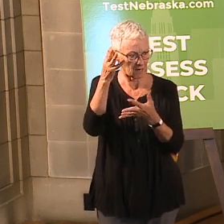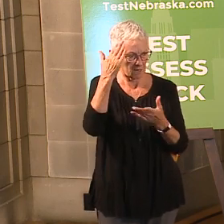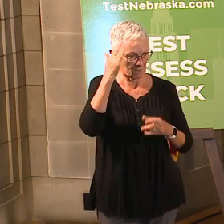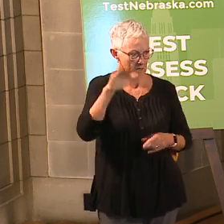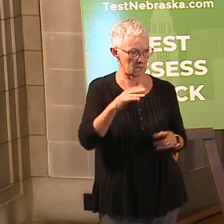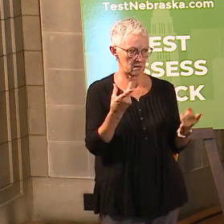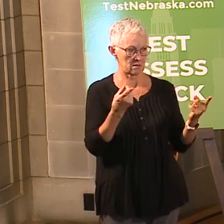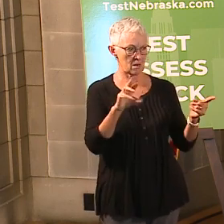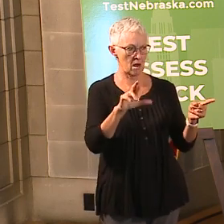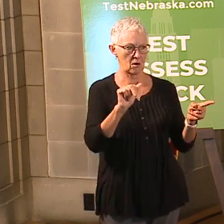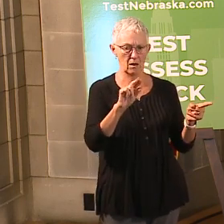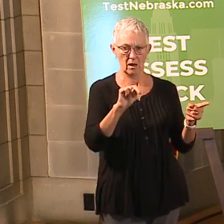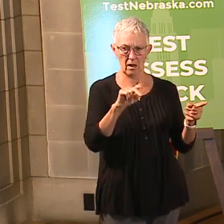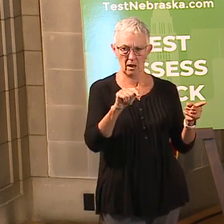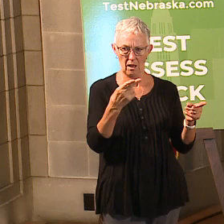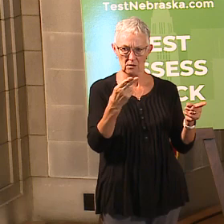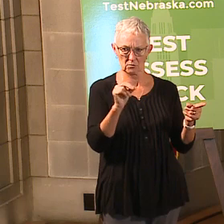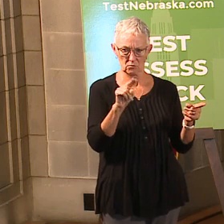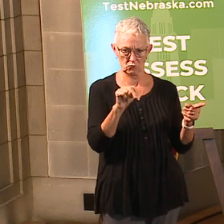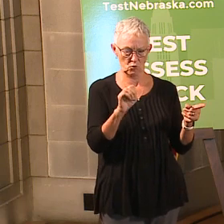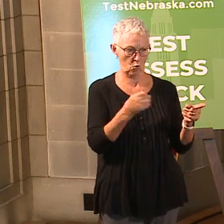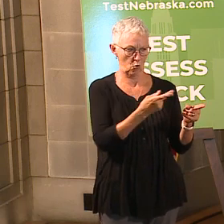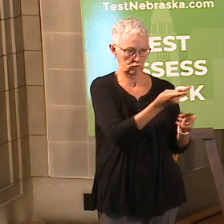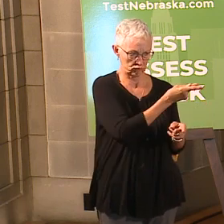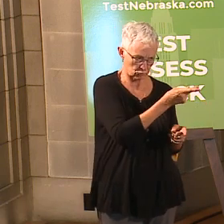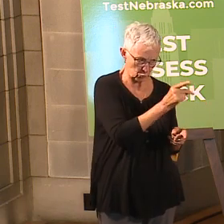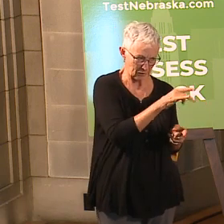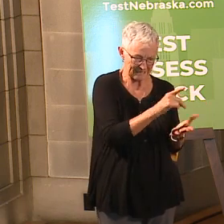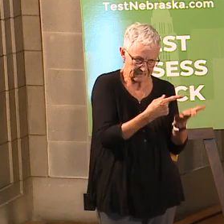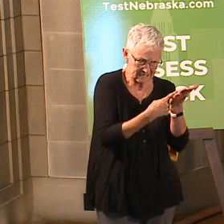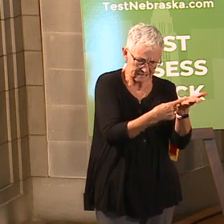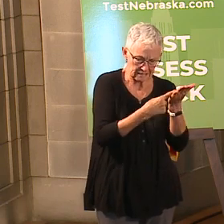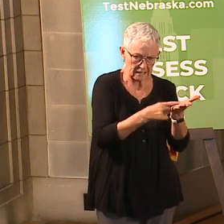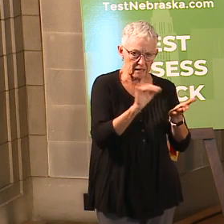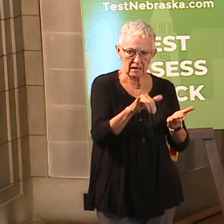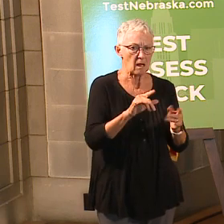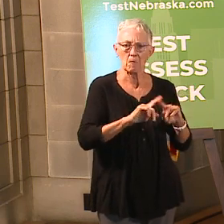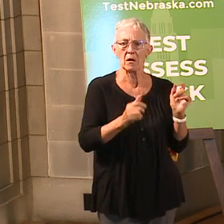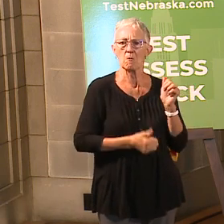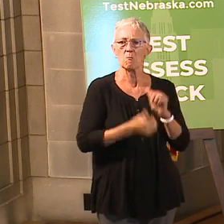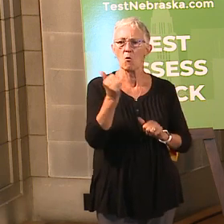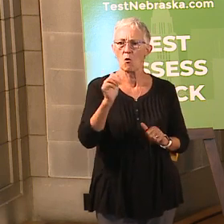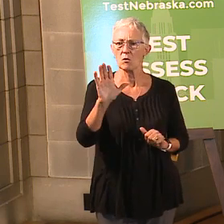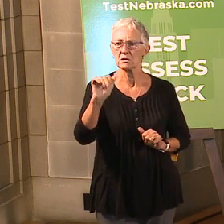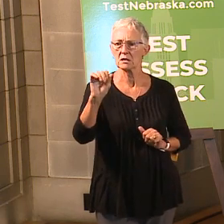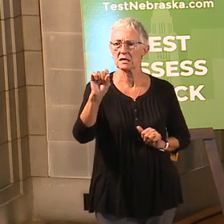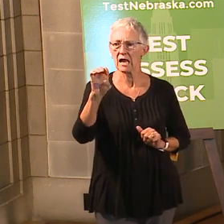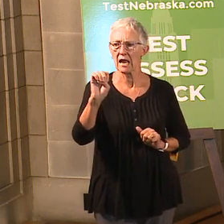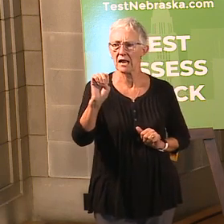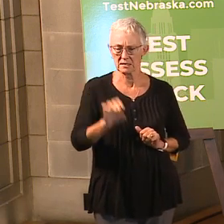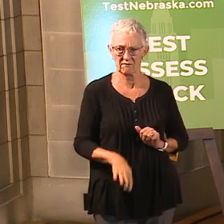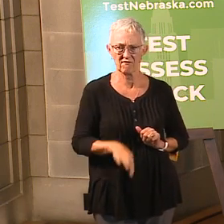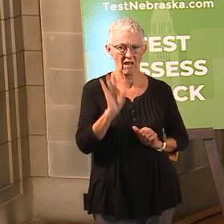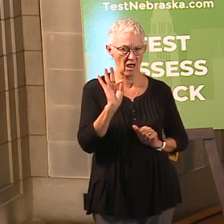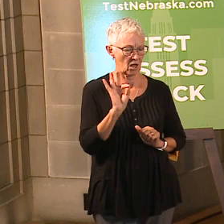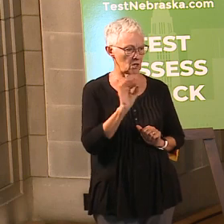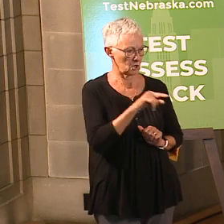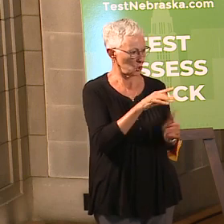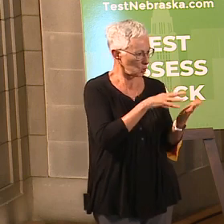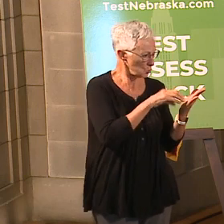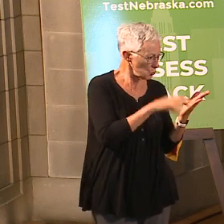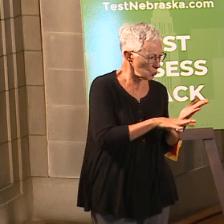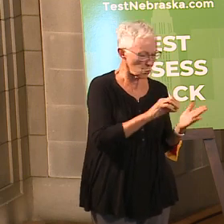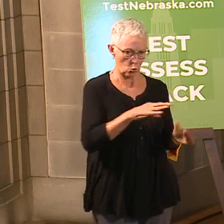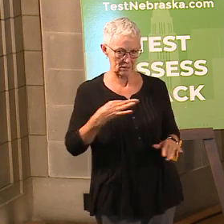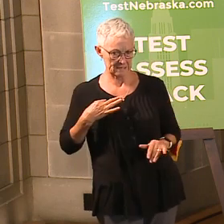Antone and I have kind of looked at that as well, but most of the cases have actually been coming, if they've been discovered that they are students or staff,